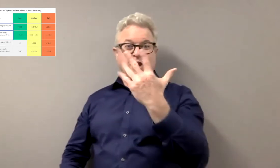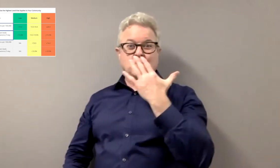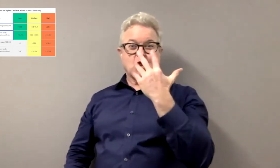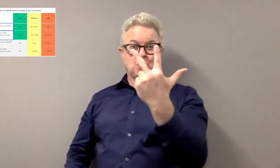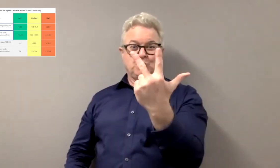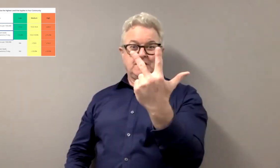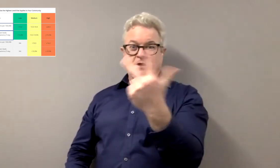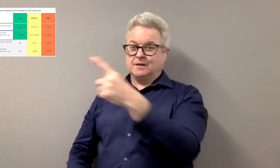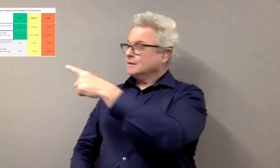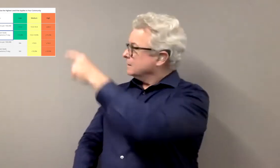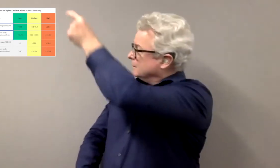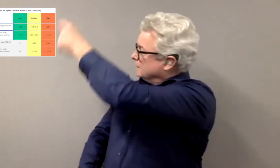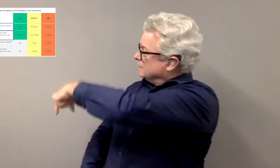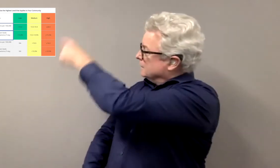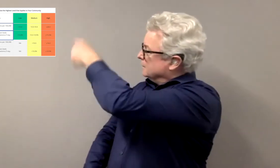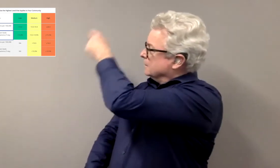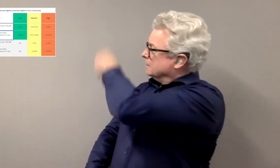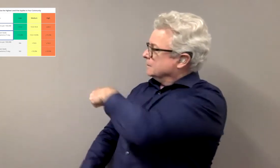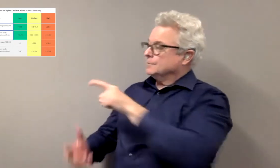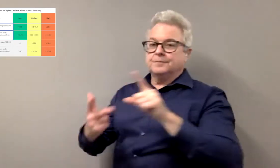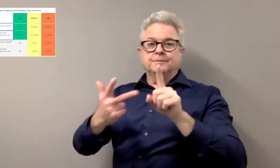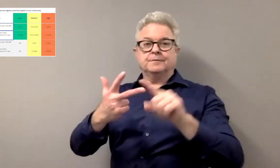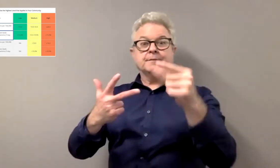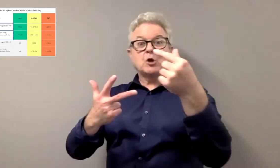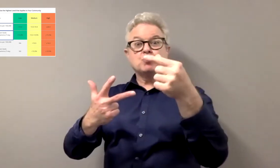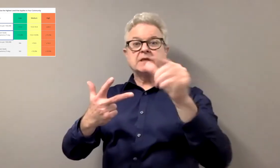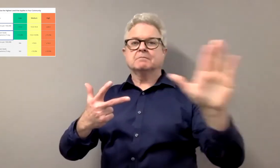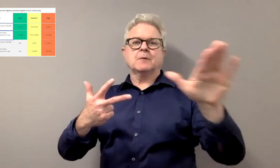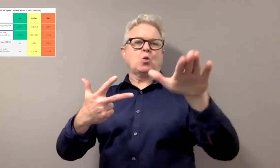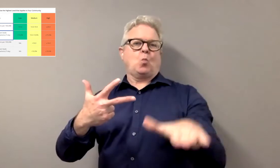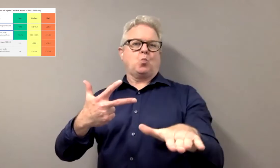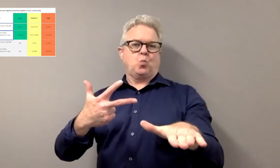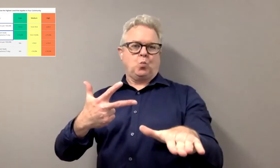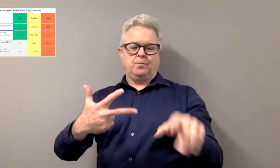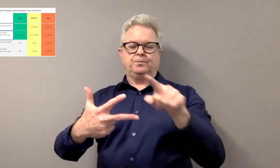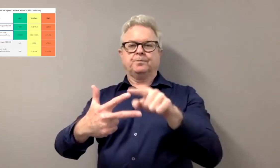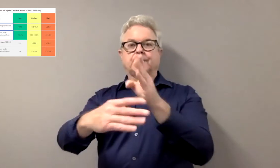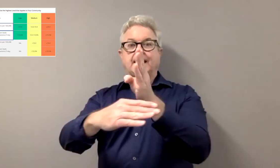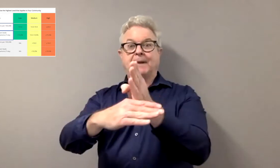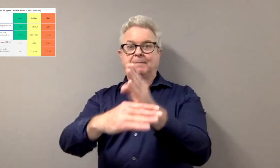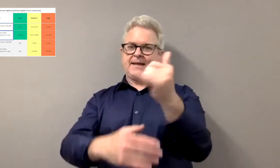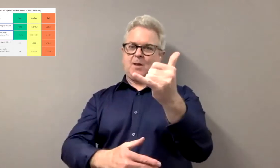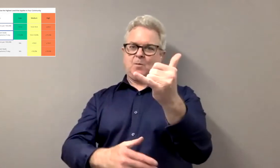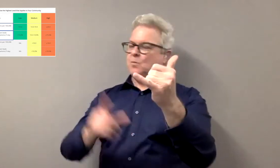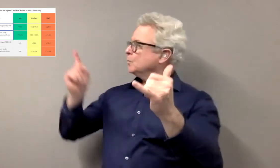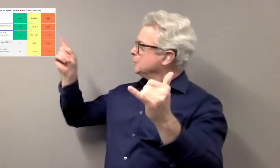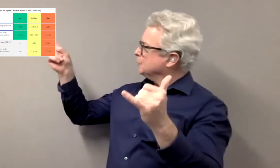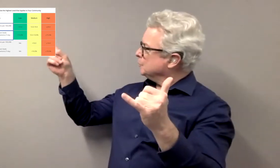You notice that there are three colors here in the columns, green, which means low, yellow,